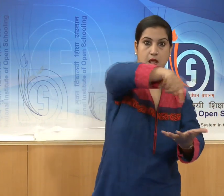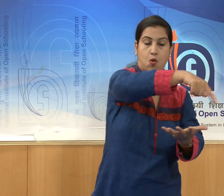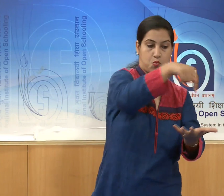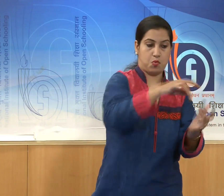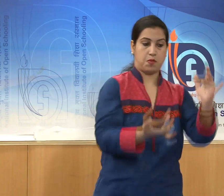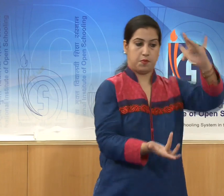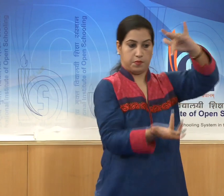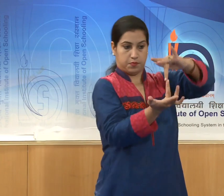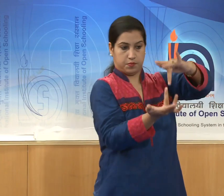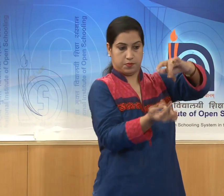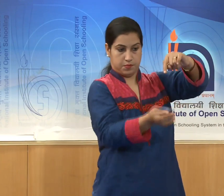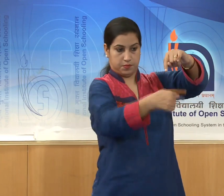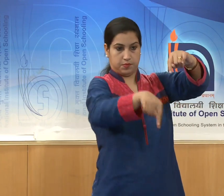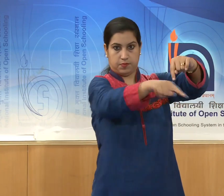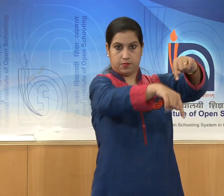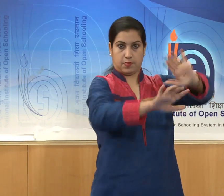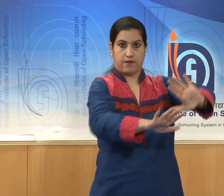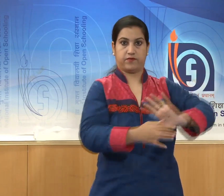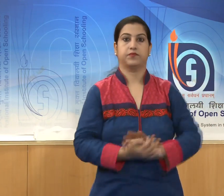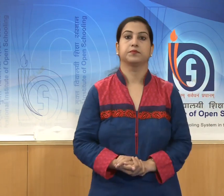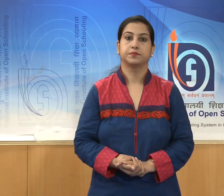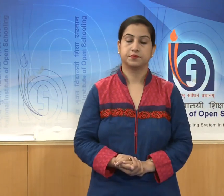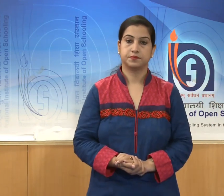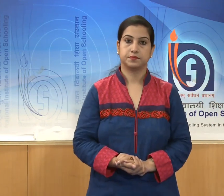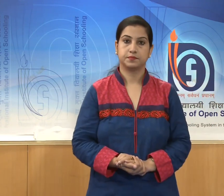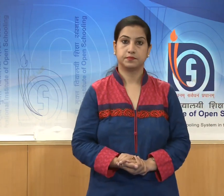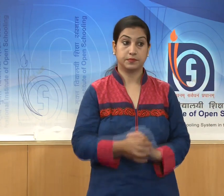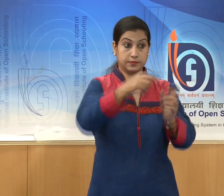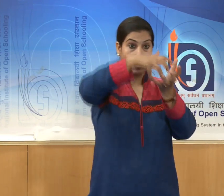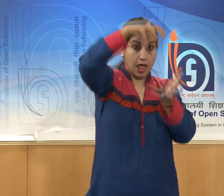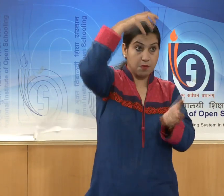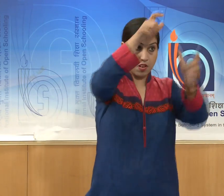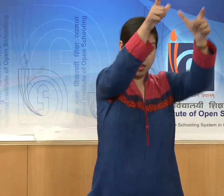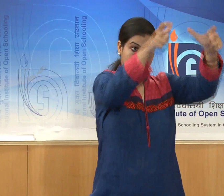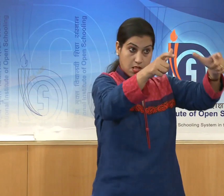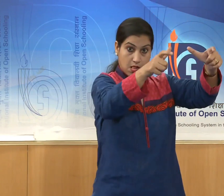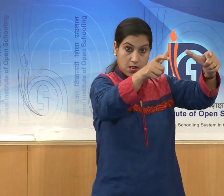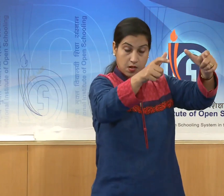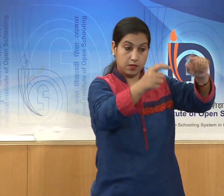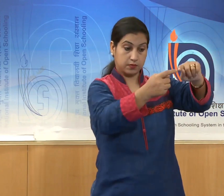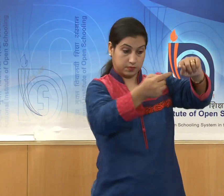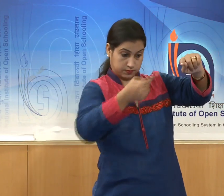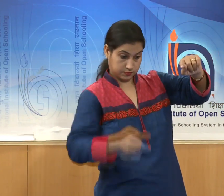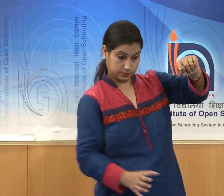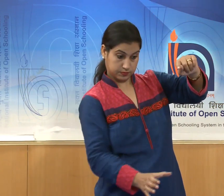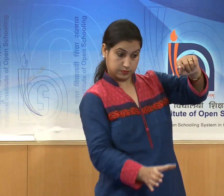the animals and the lotus.